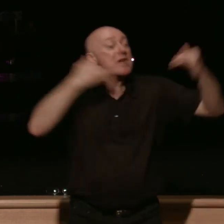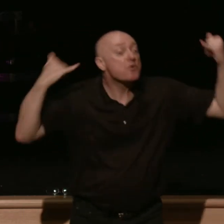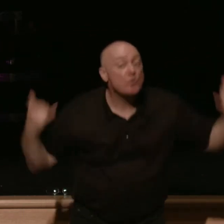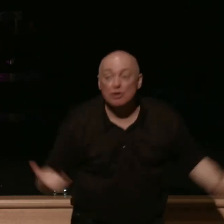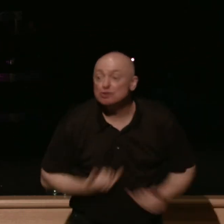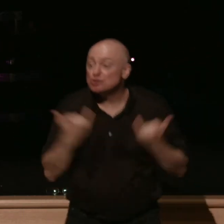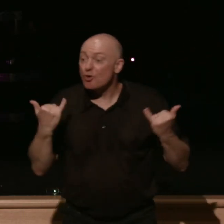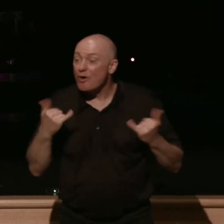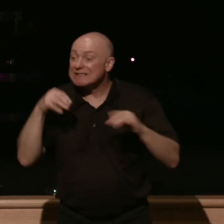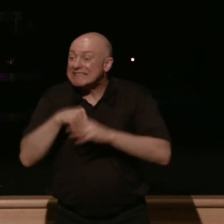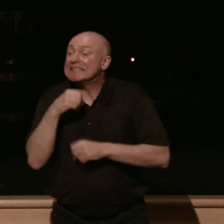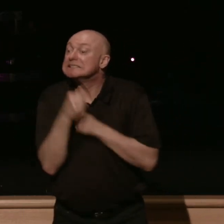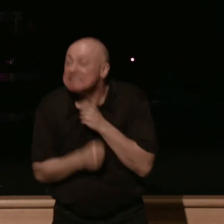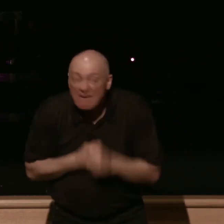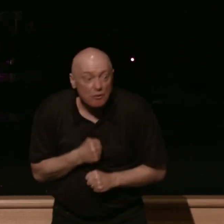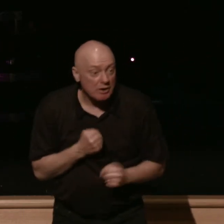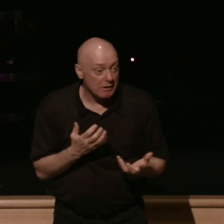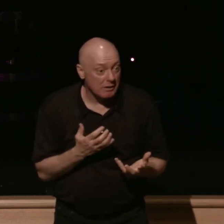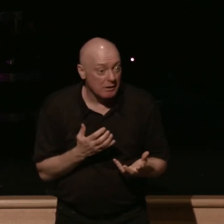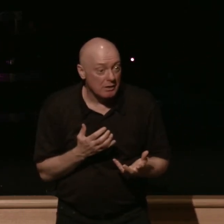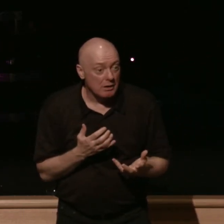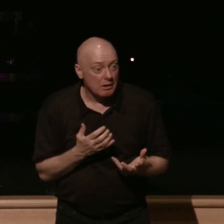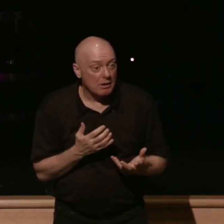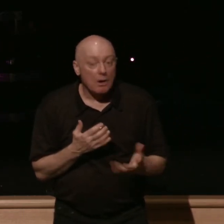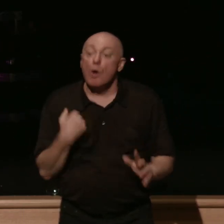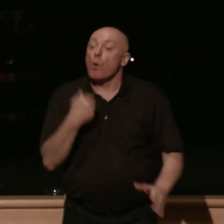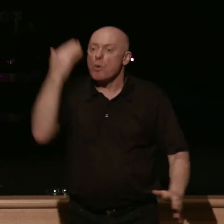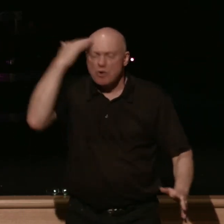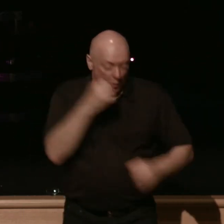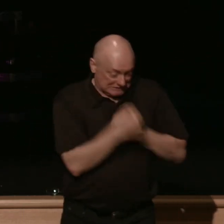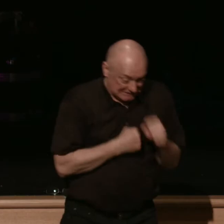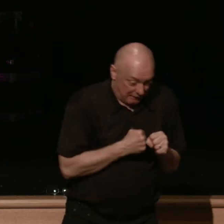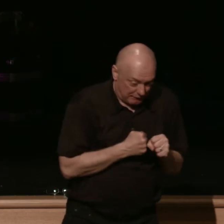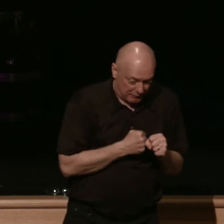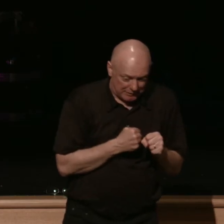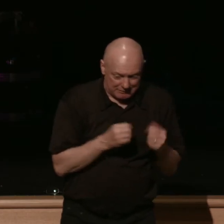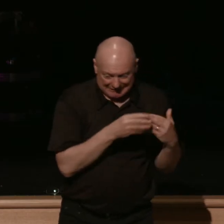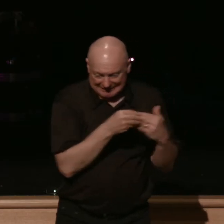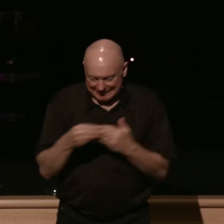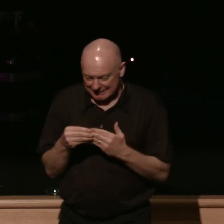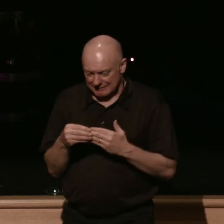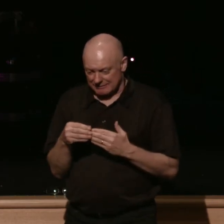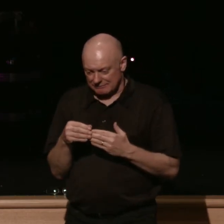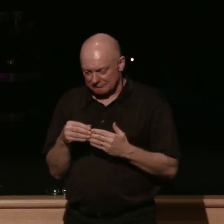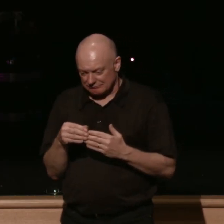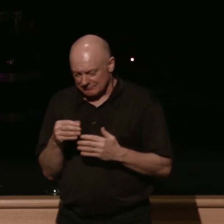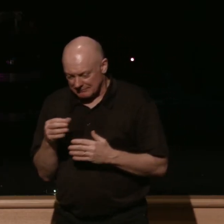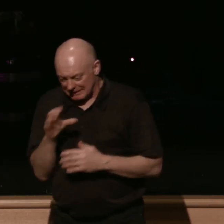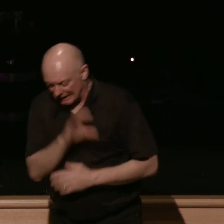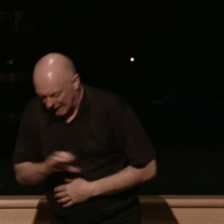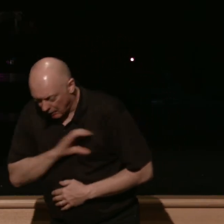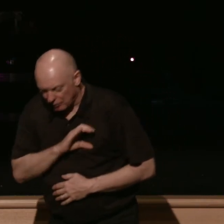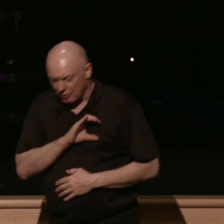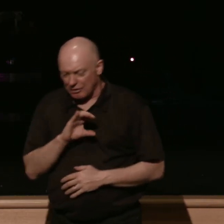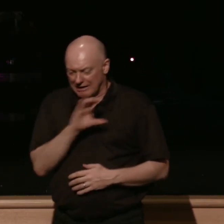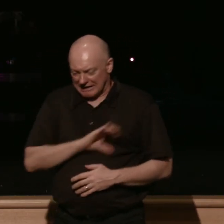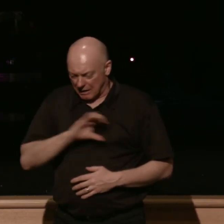in our sufferings knowing that suffering produces endurance and endurance produces character and character produces hope